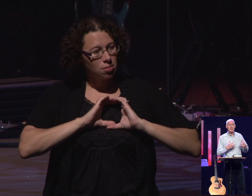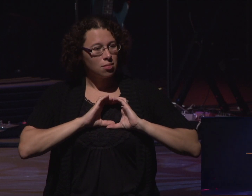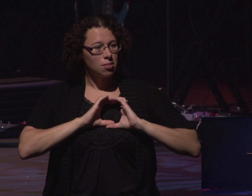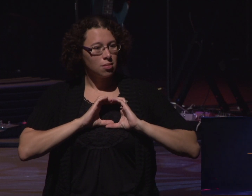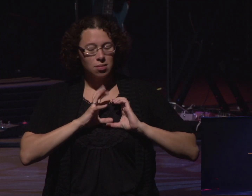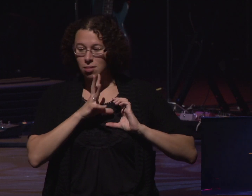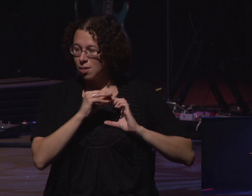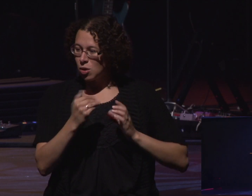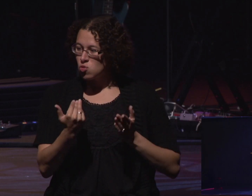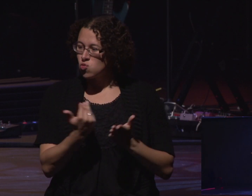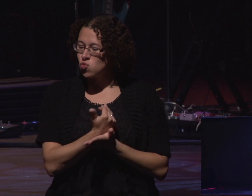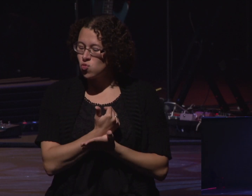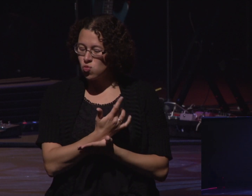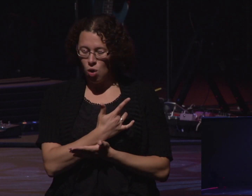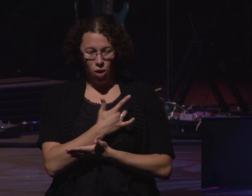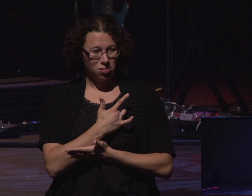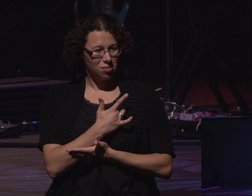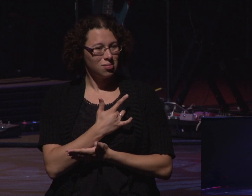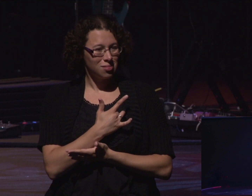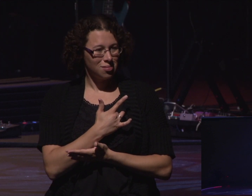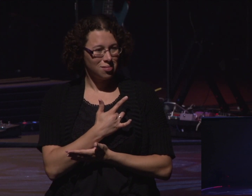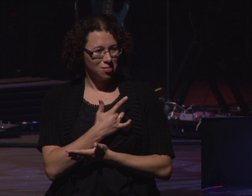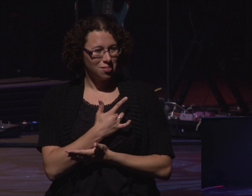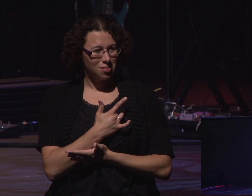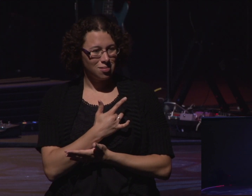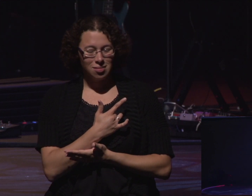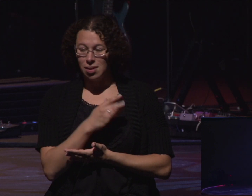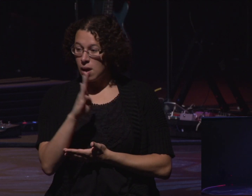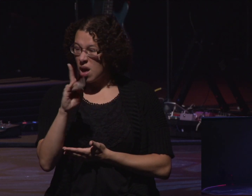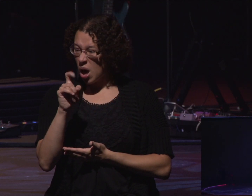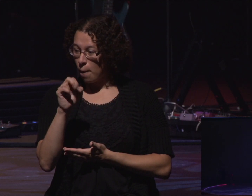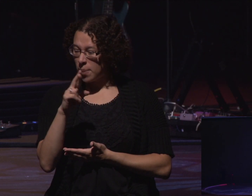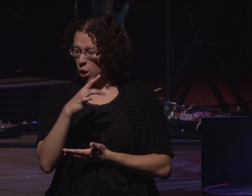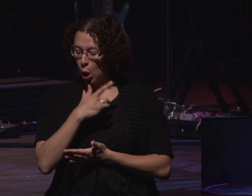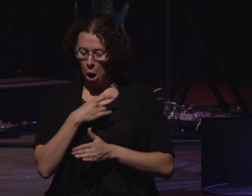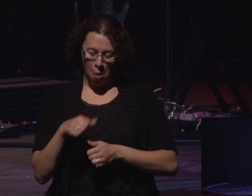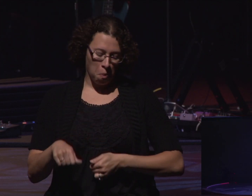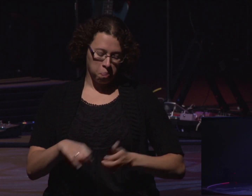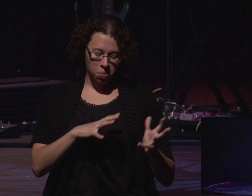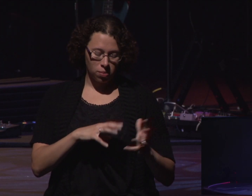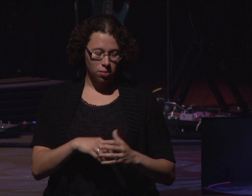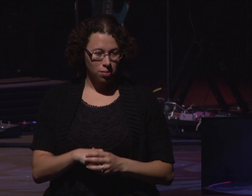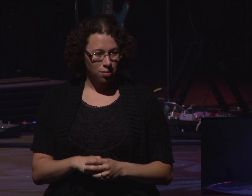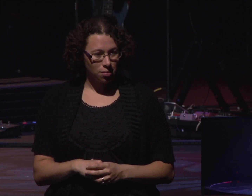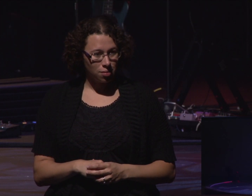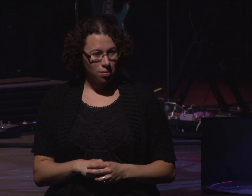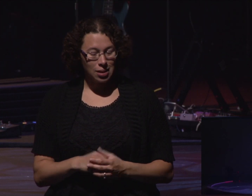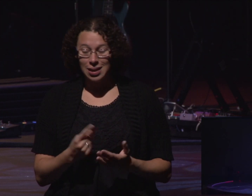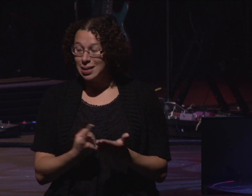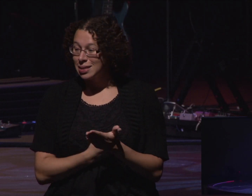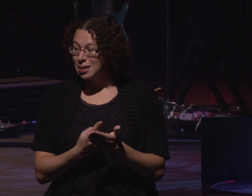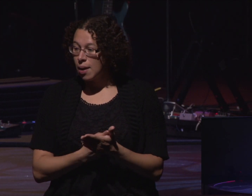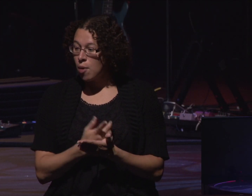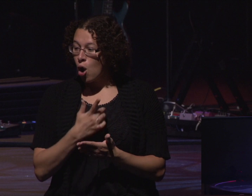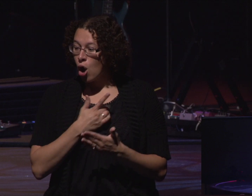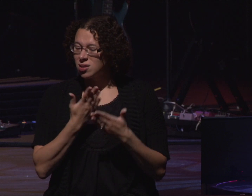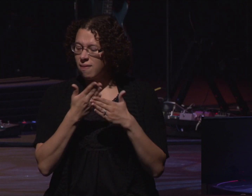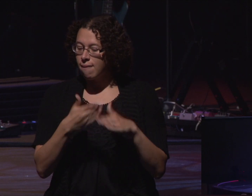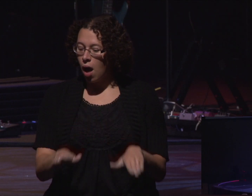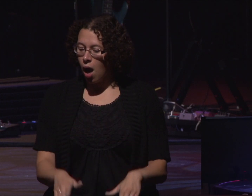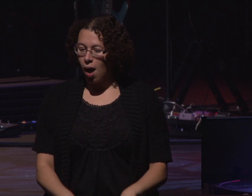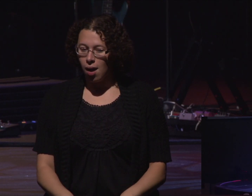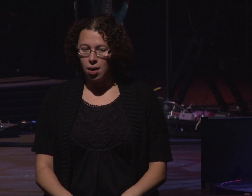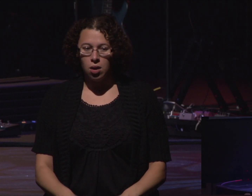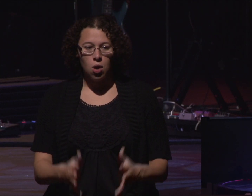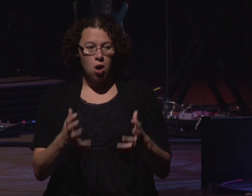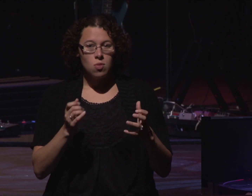Ask him to give you a new one. Sometimes our hearts become divided. We have this divided heart where we want to hang on to the world. We want to